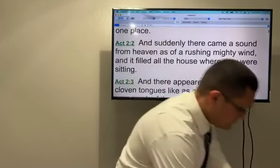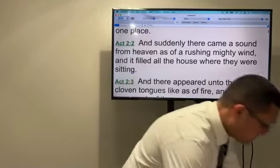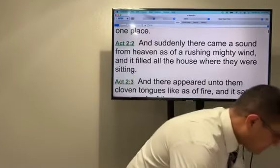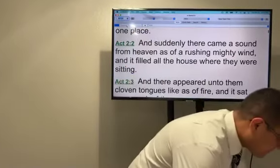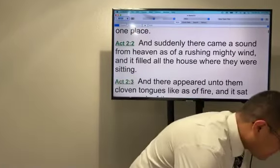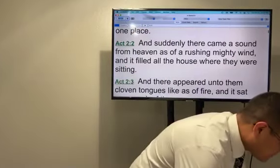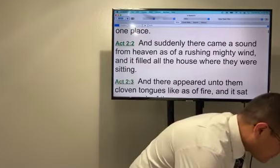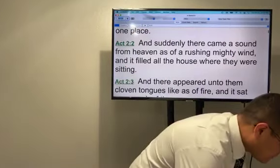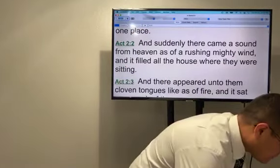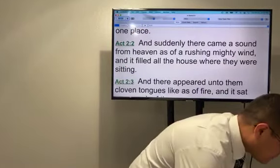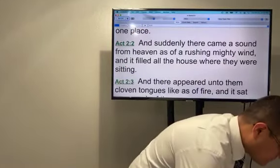oh give it just one second